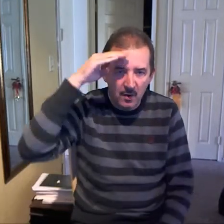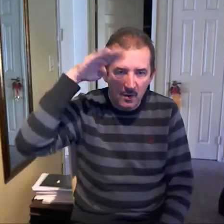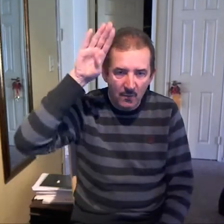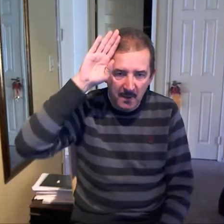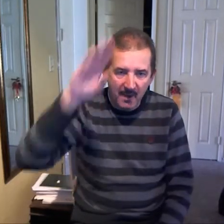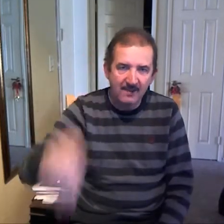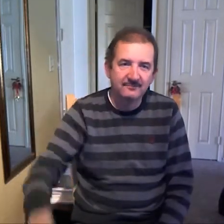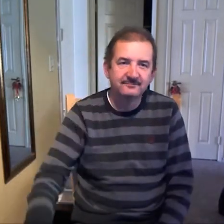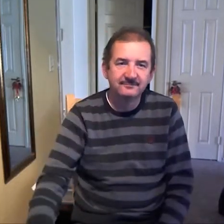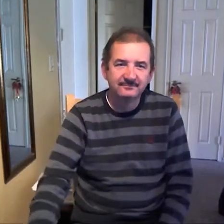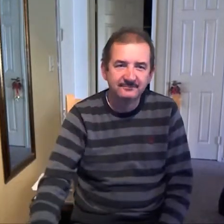Williams submitted your name.